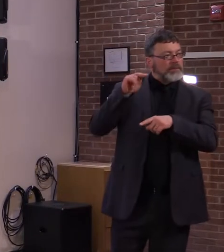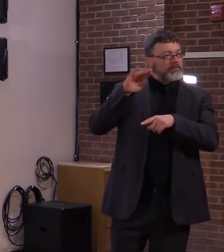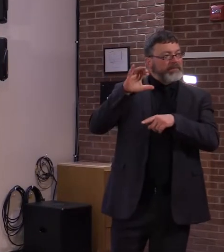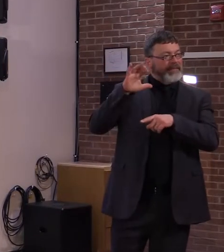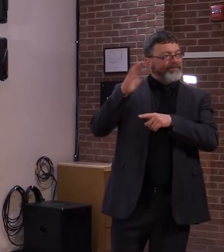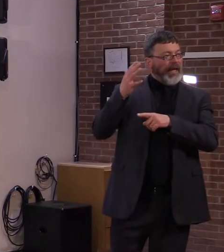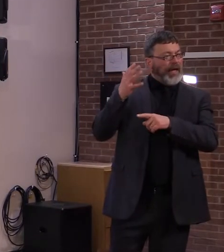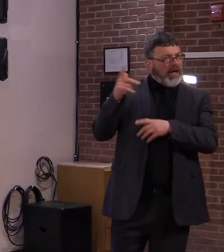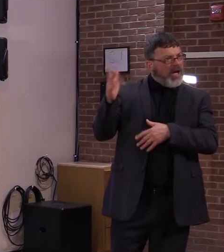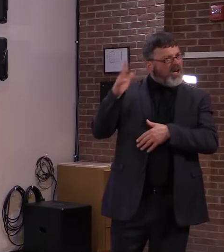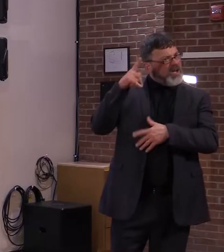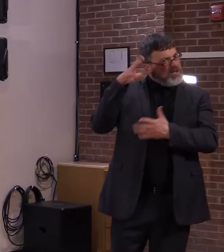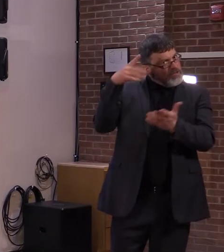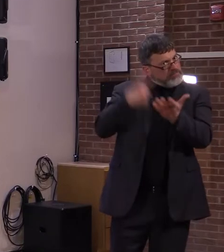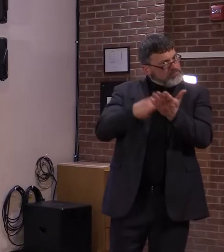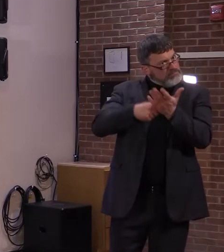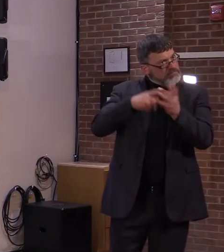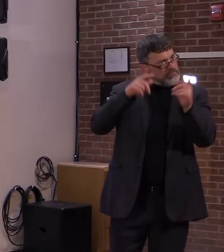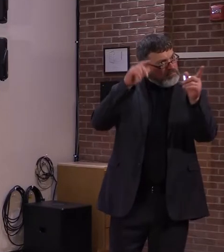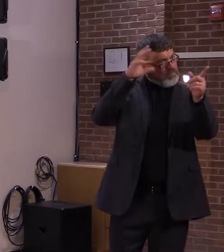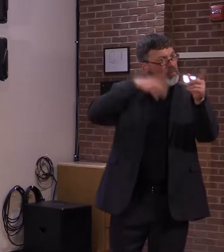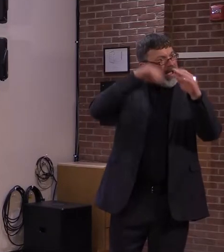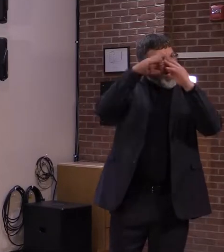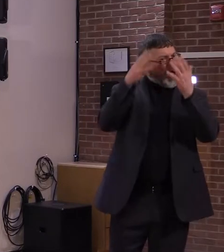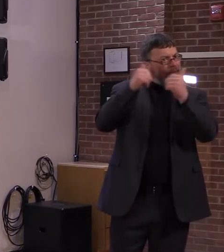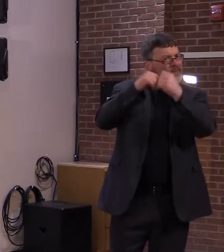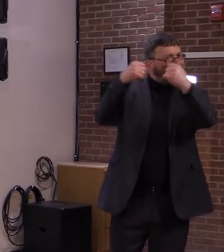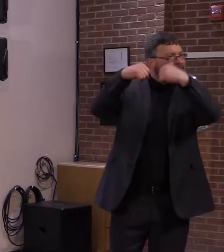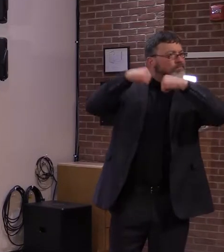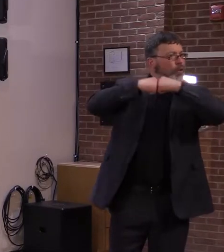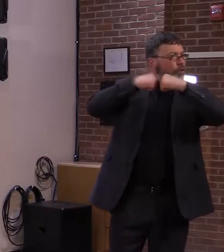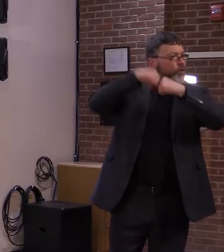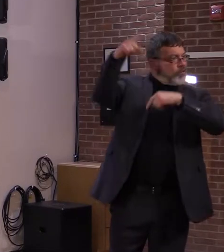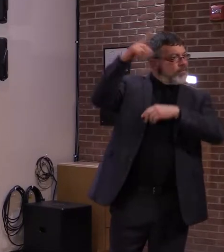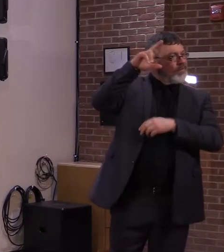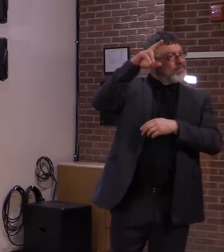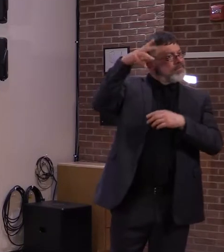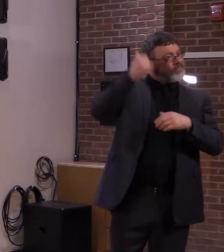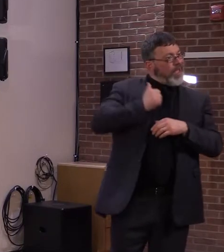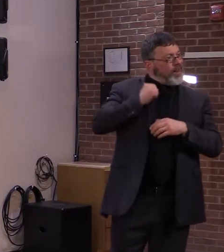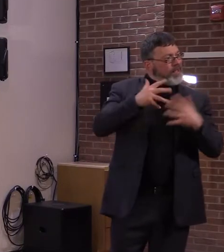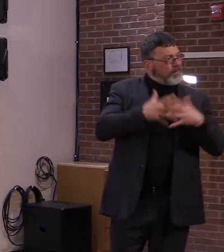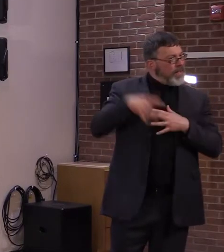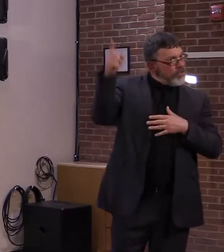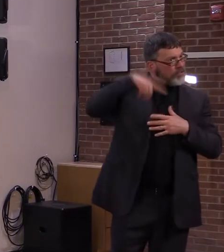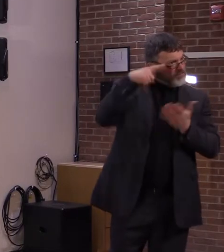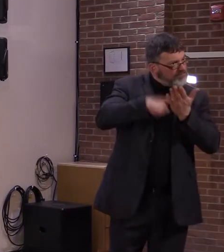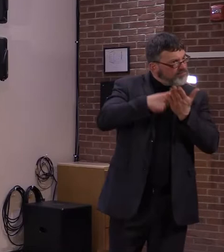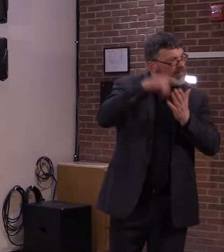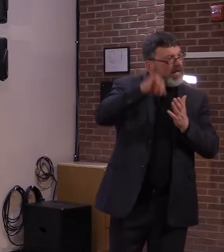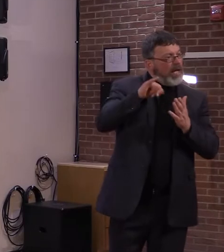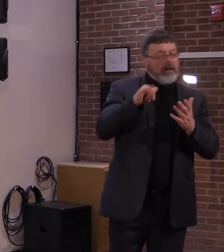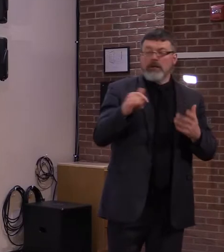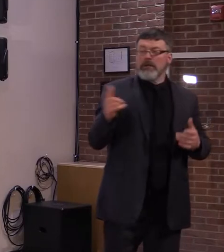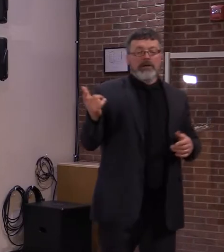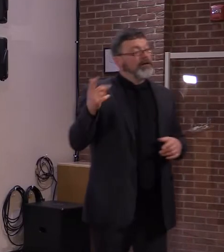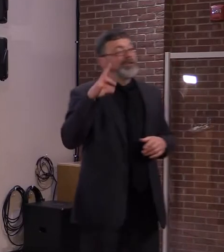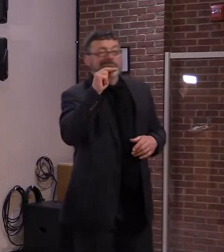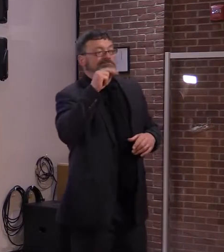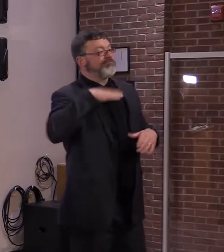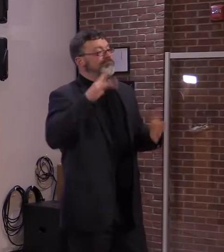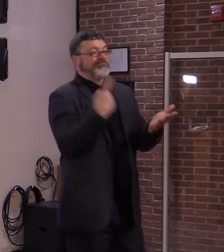It did not, no. I know that, again, this is part of their negotiations and each